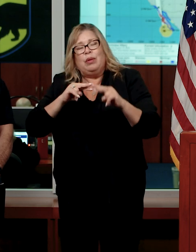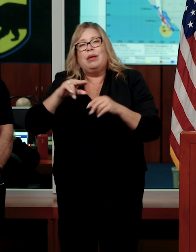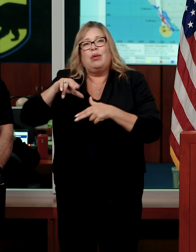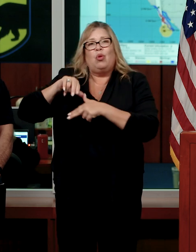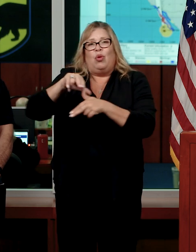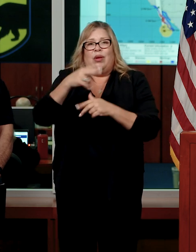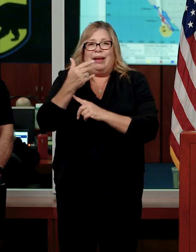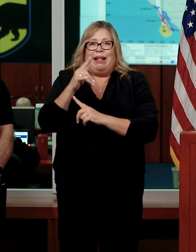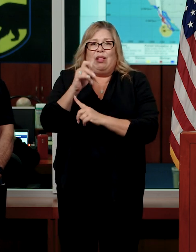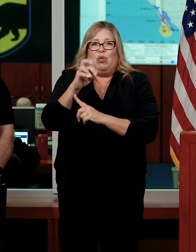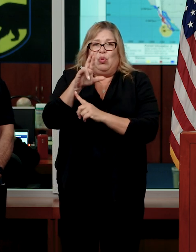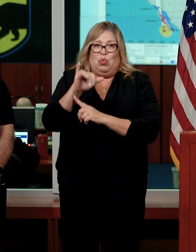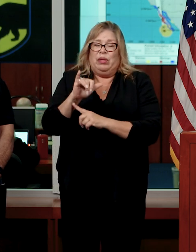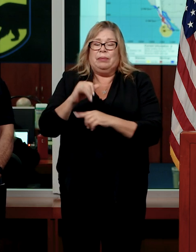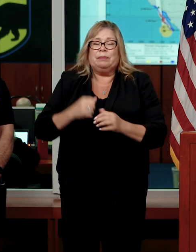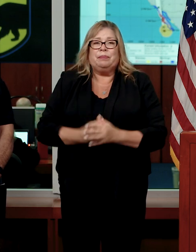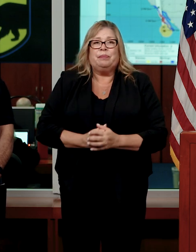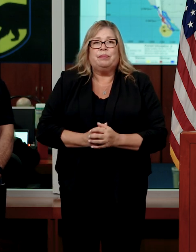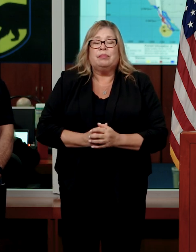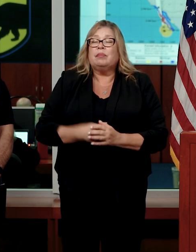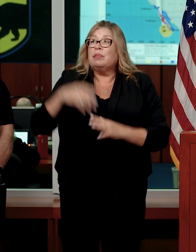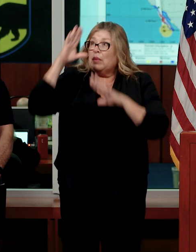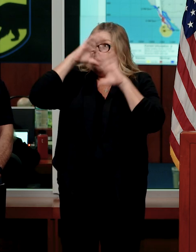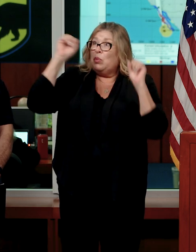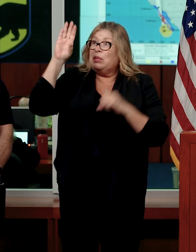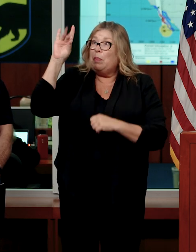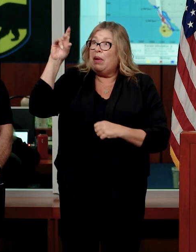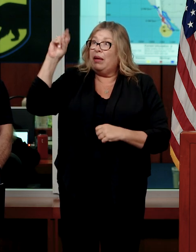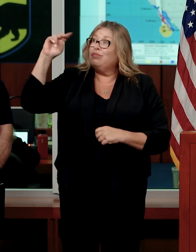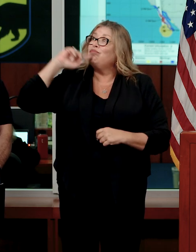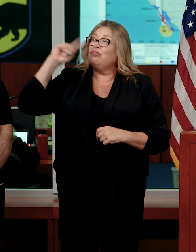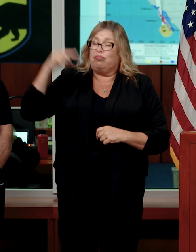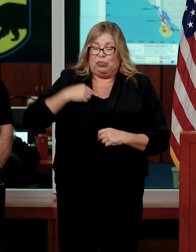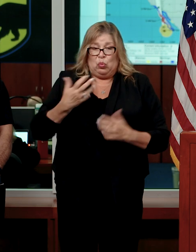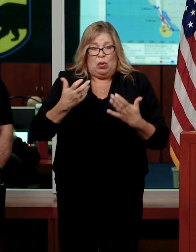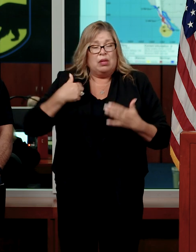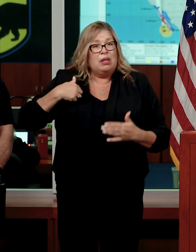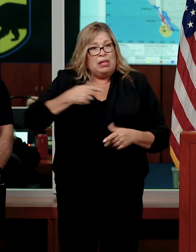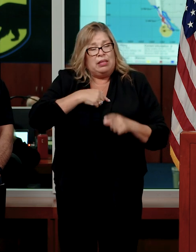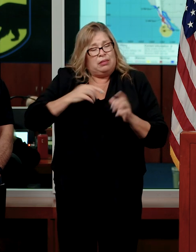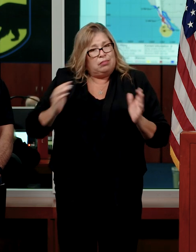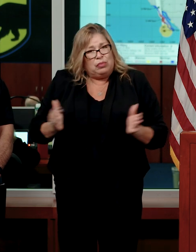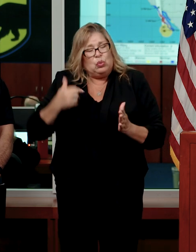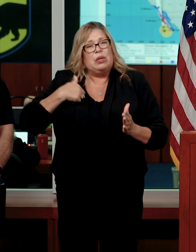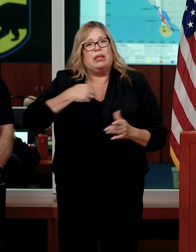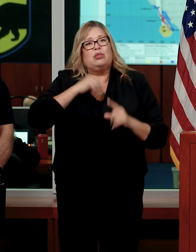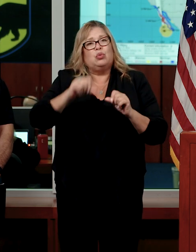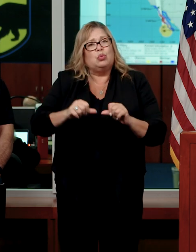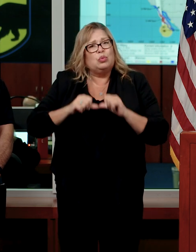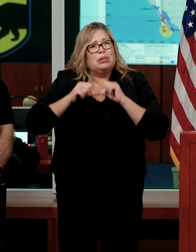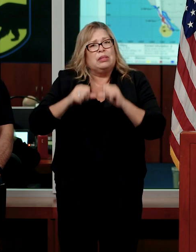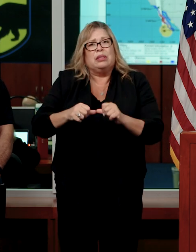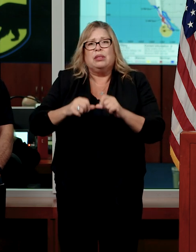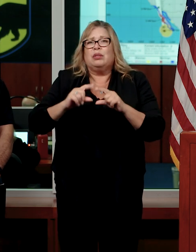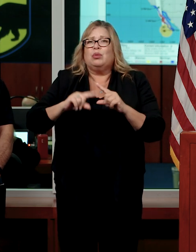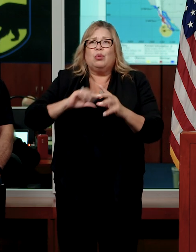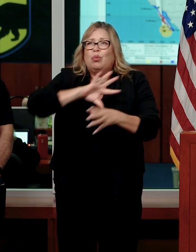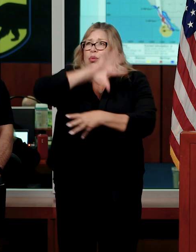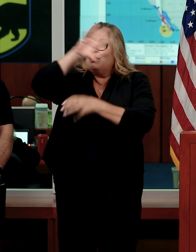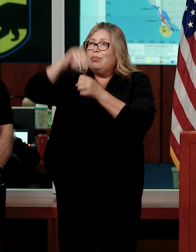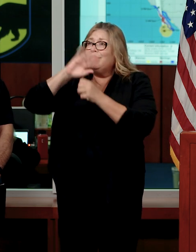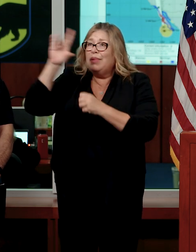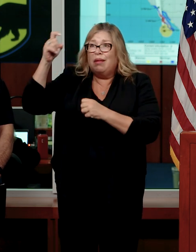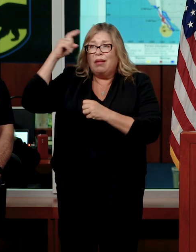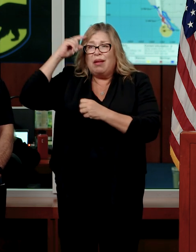Also, by the direction of President Biden, he wants us and encourages us to continue to take the whole-of-government